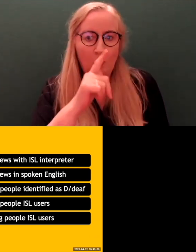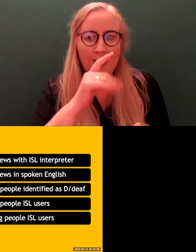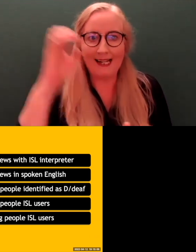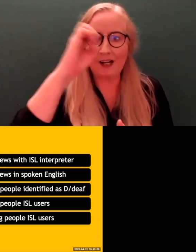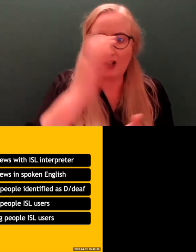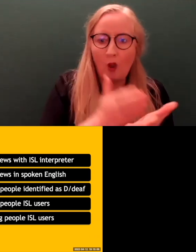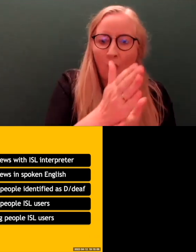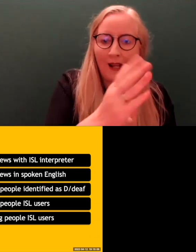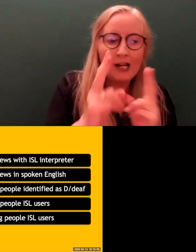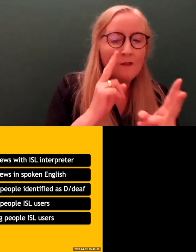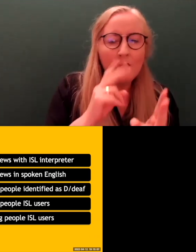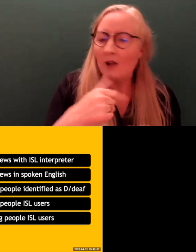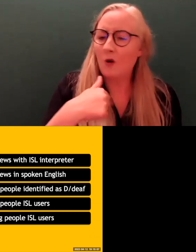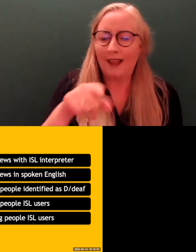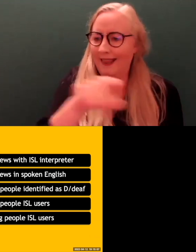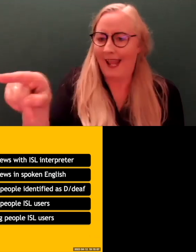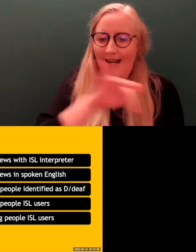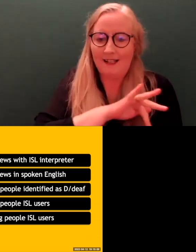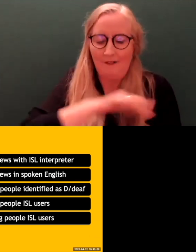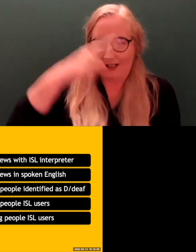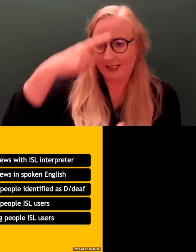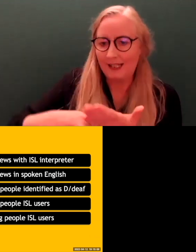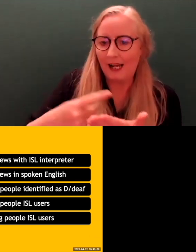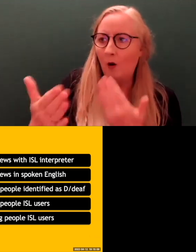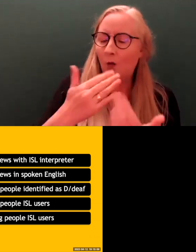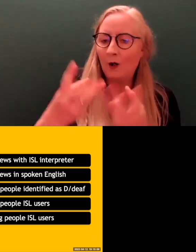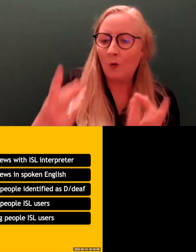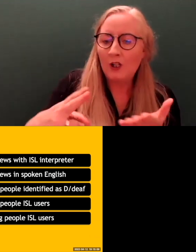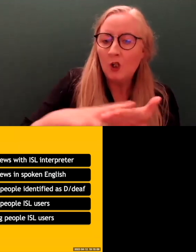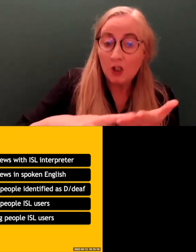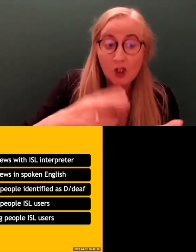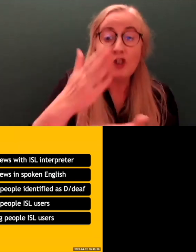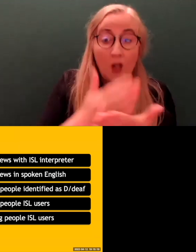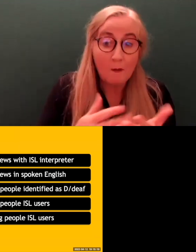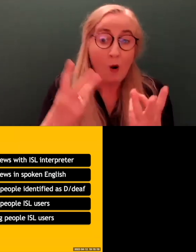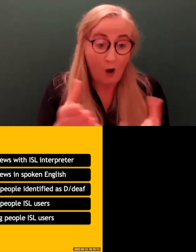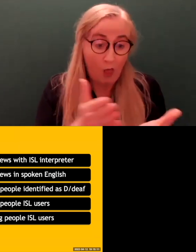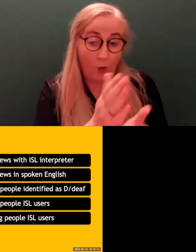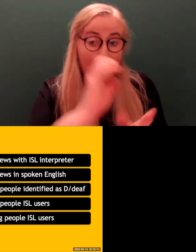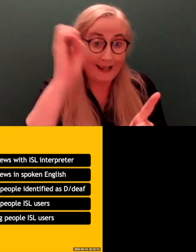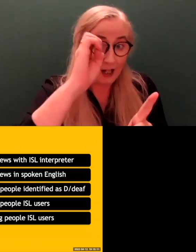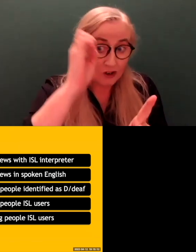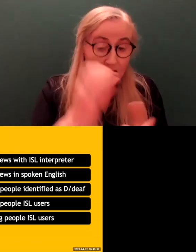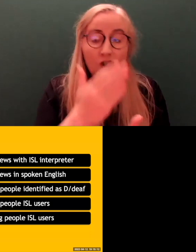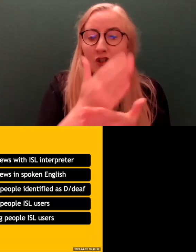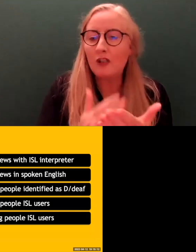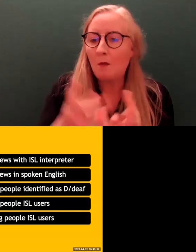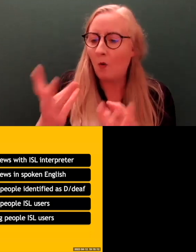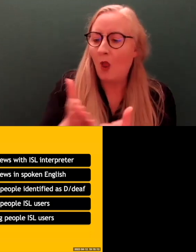up to them what they wanted to do. Sometimes people wanted to do in English. Sometimes people wanted to do with an ISL interpreter, and I